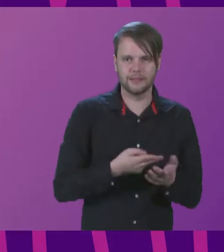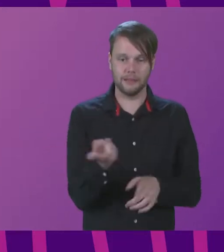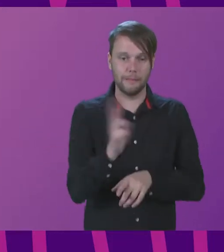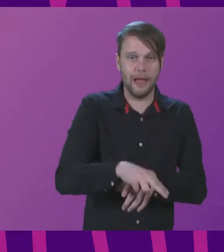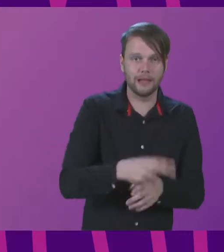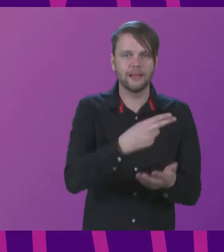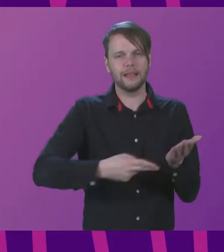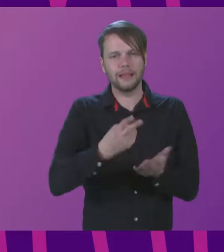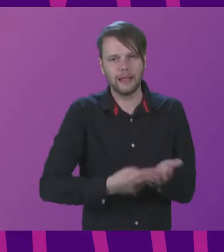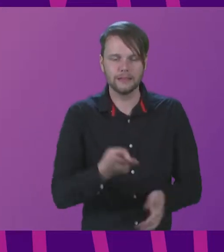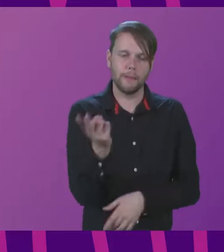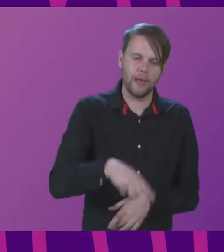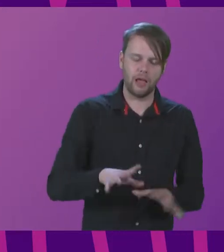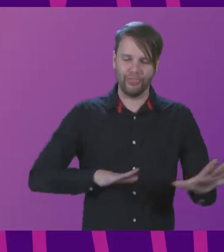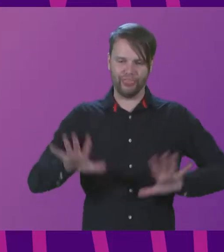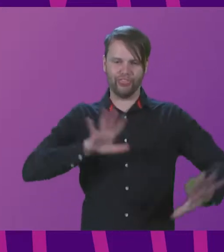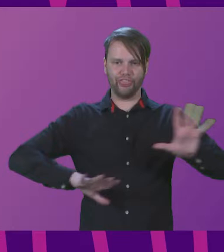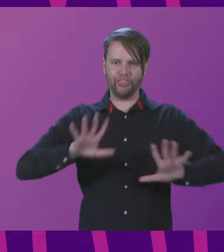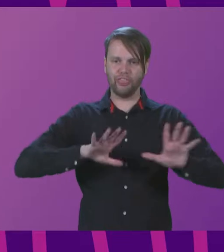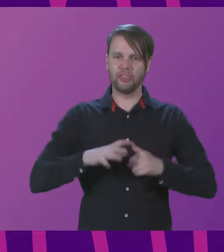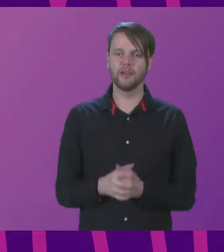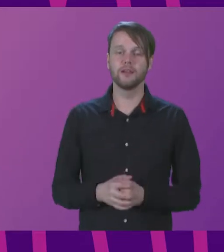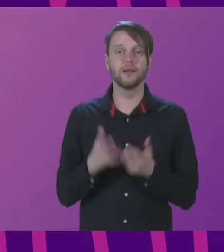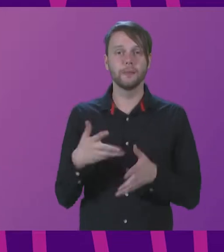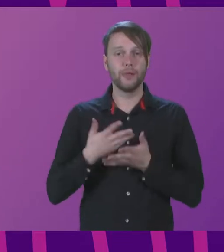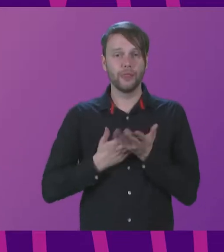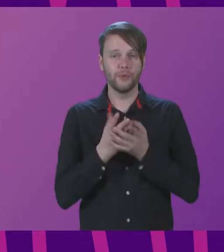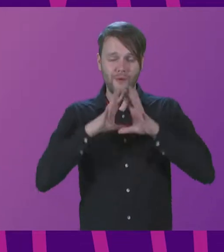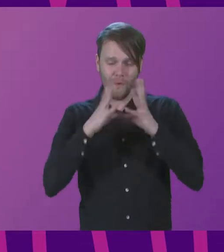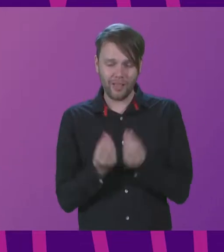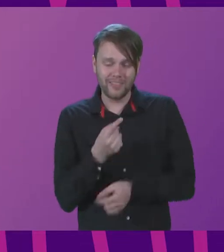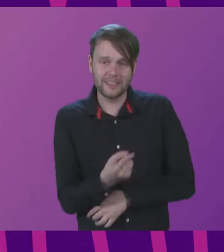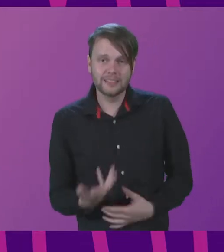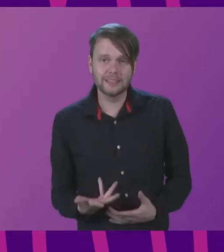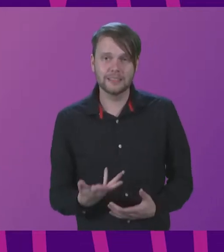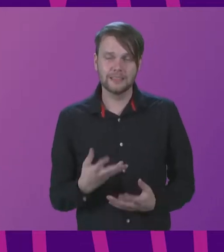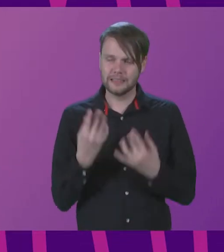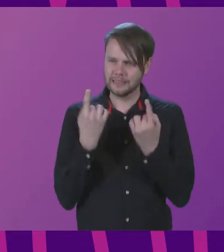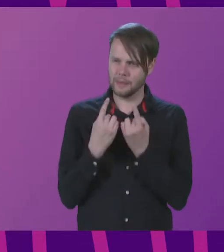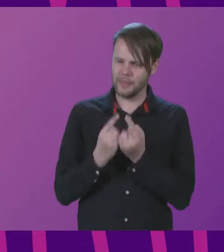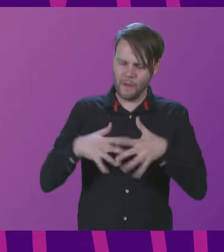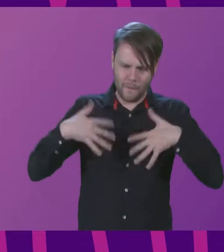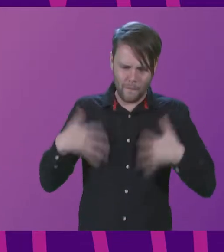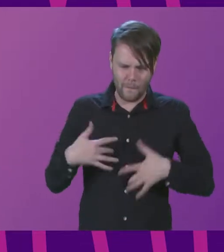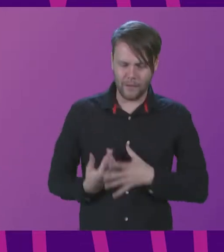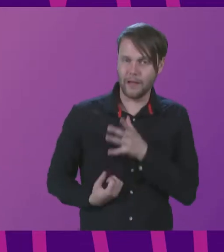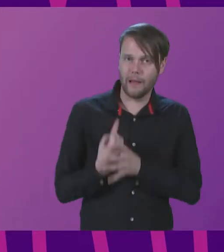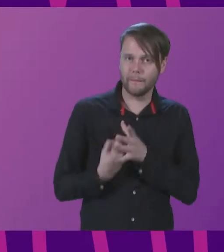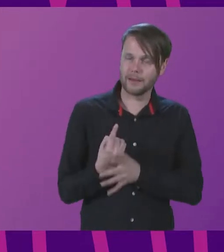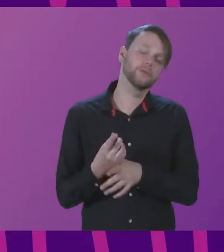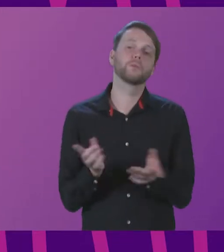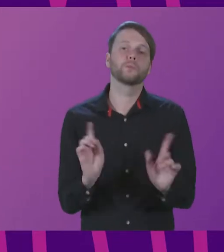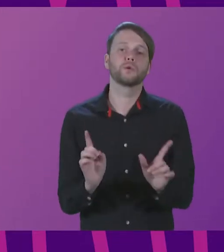again and cancelled and put on again. But in the middle of all of this, something quite exceptional started happening